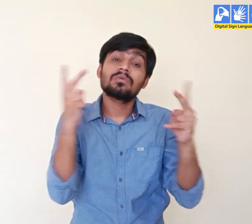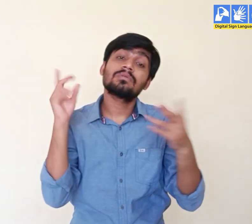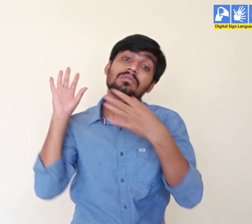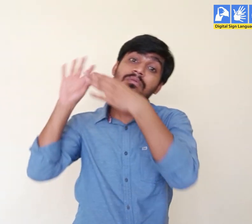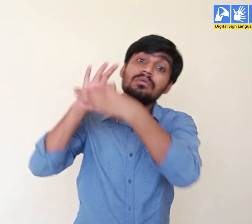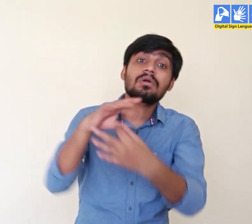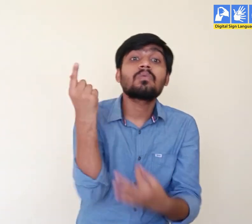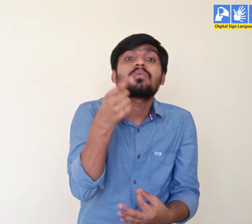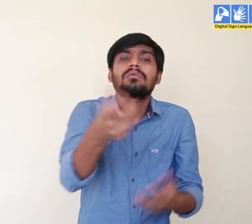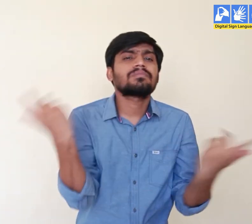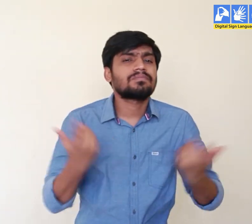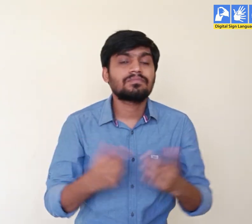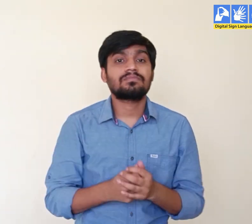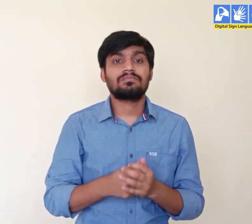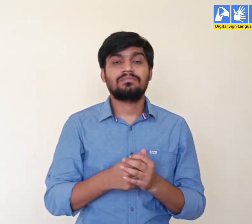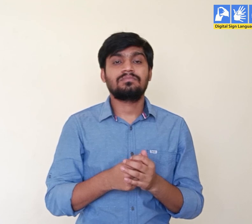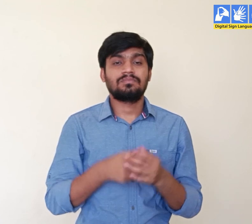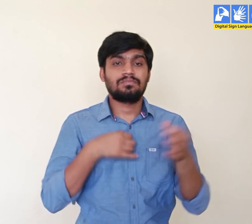The vehicles used are.